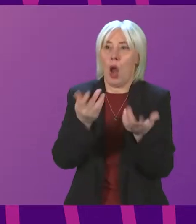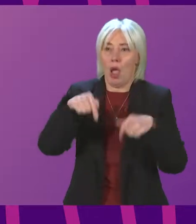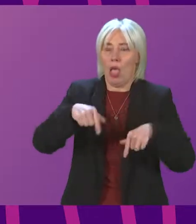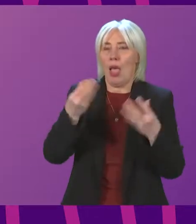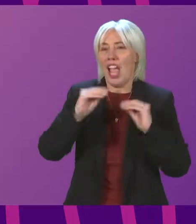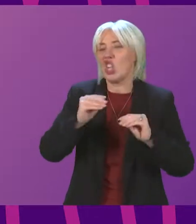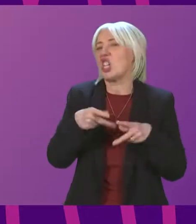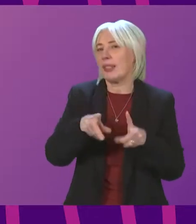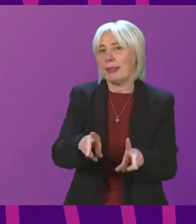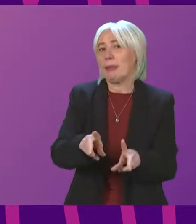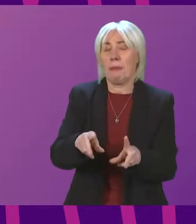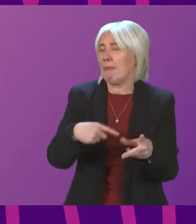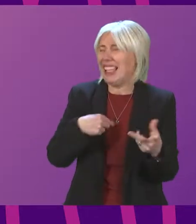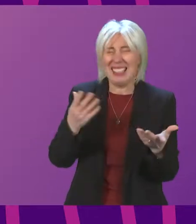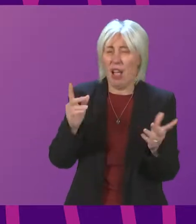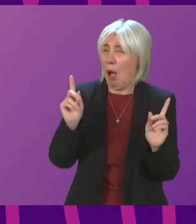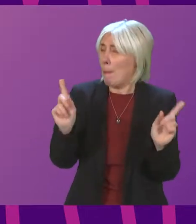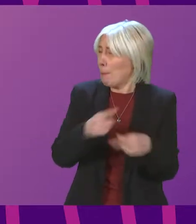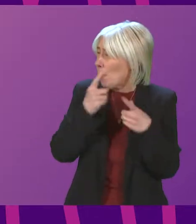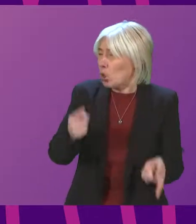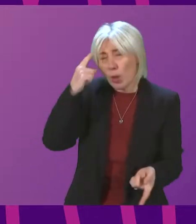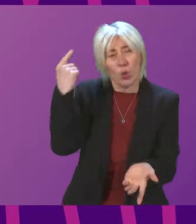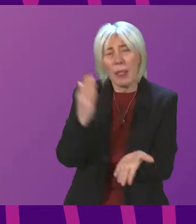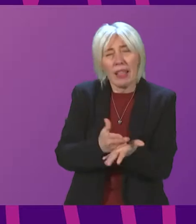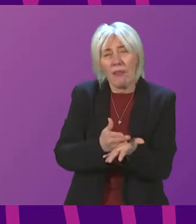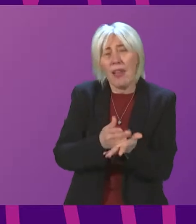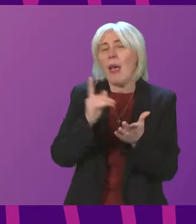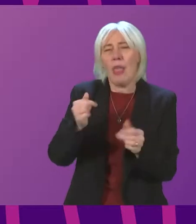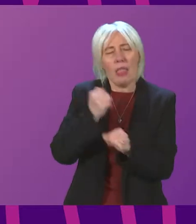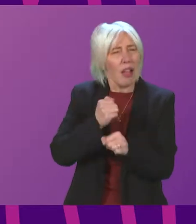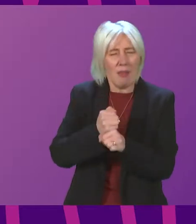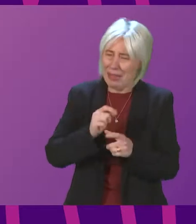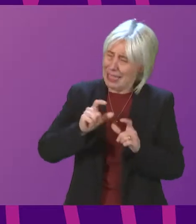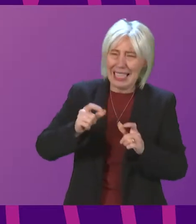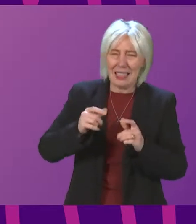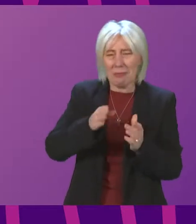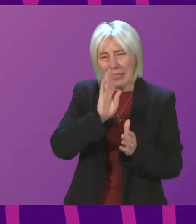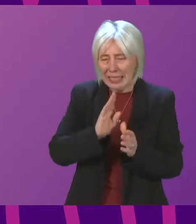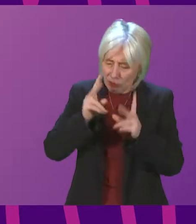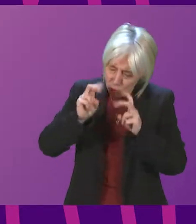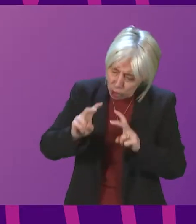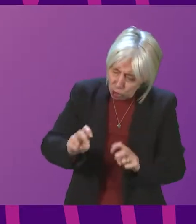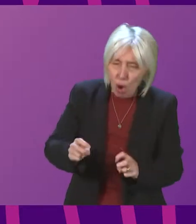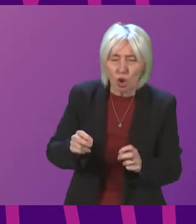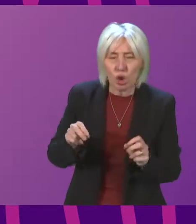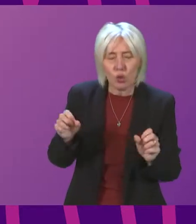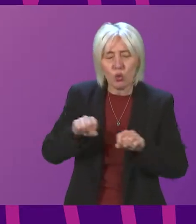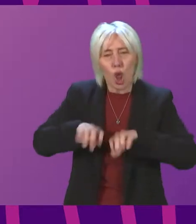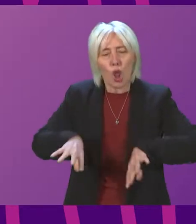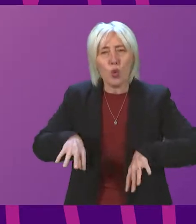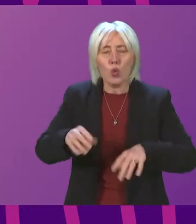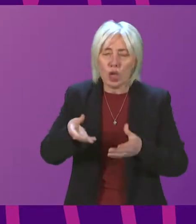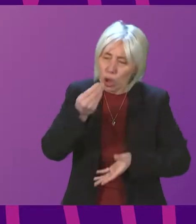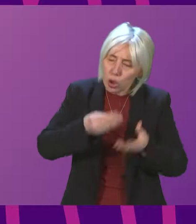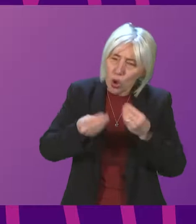system. It is unfathomable that the government refuses to conduct serious research to measure the impact of lost learning and to develop